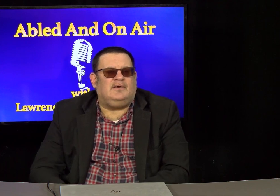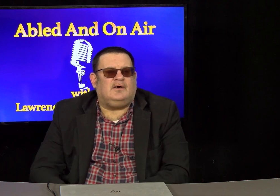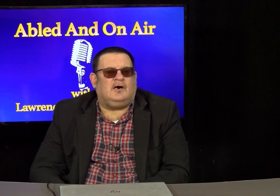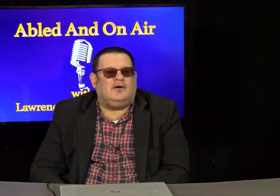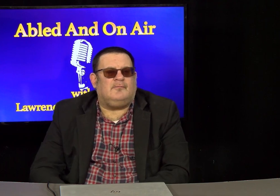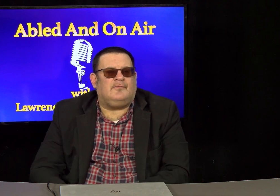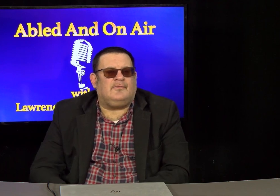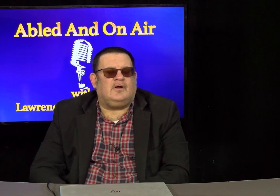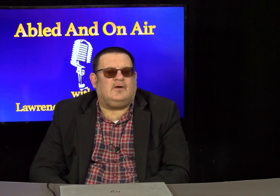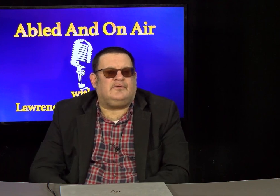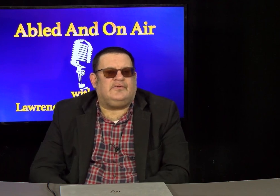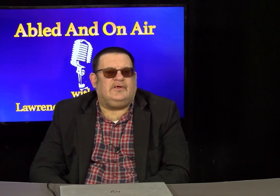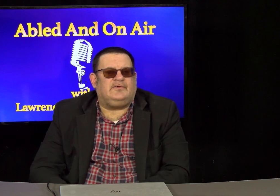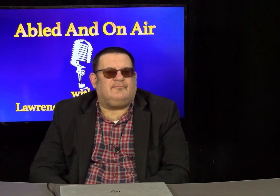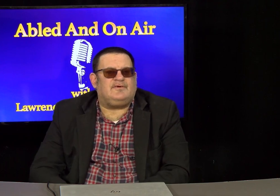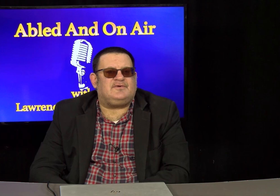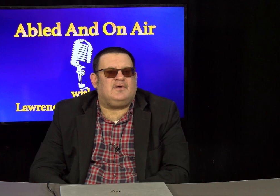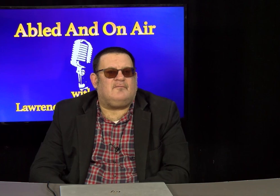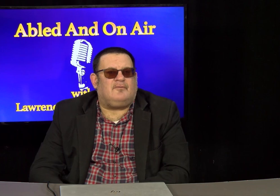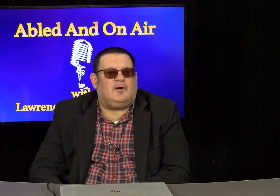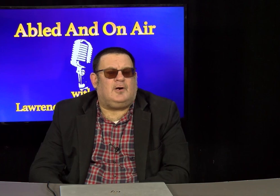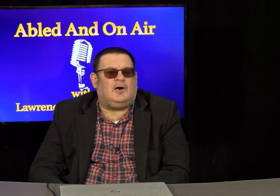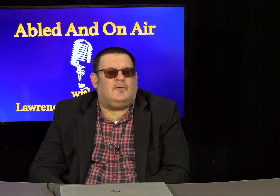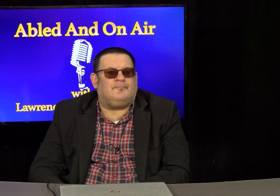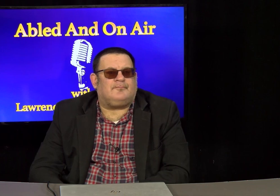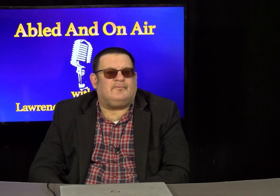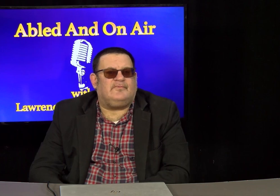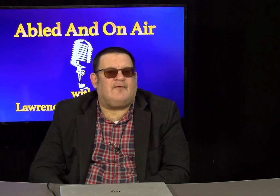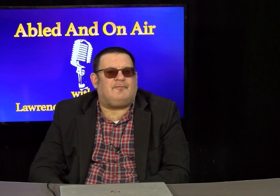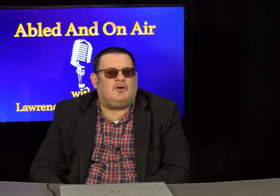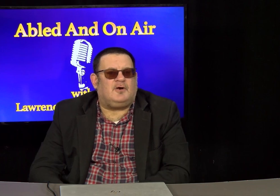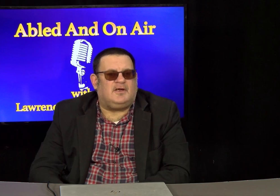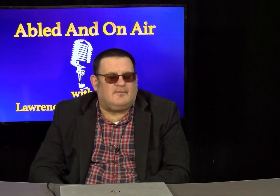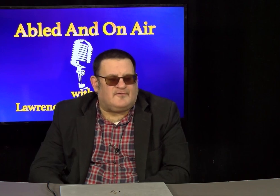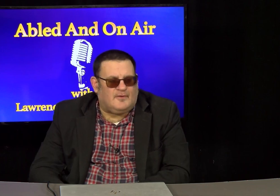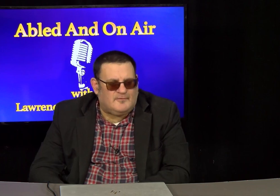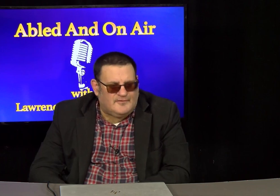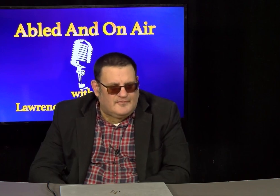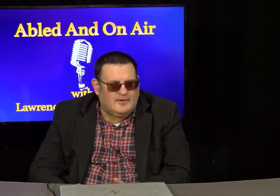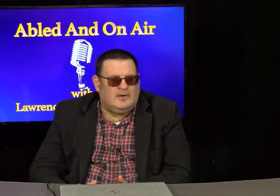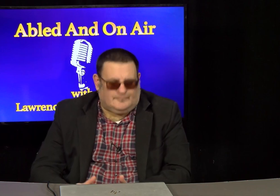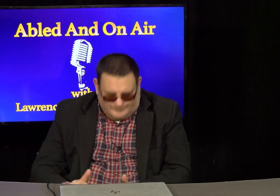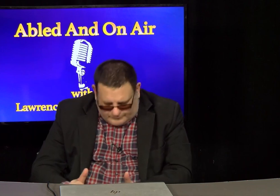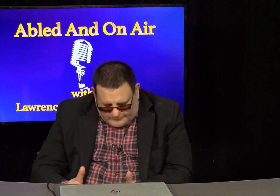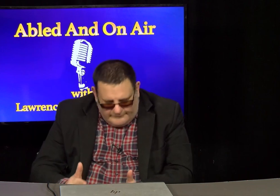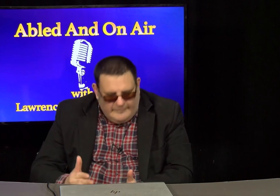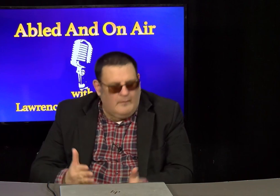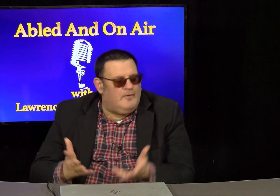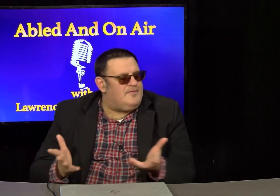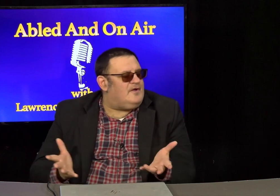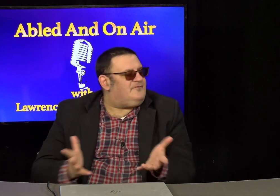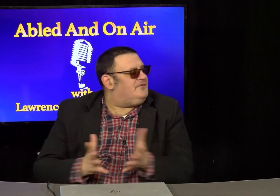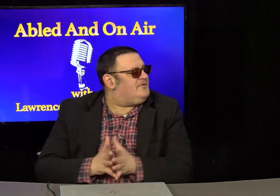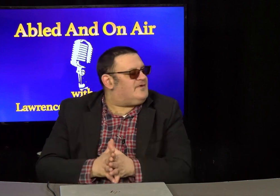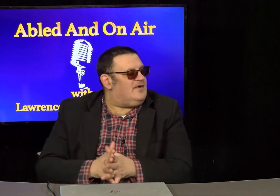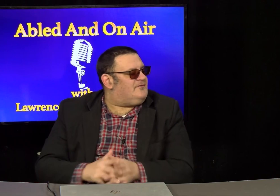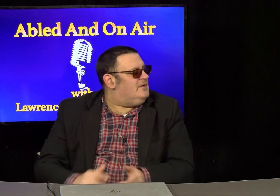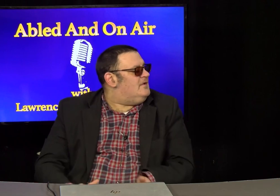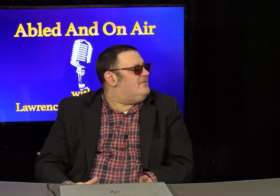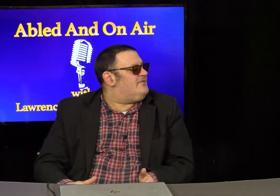the Division of Deaf and Hard of Hearing Services. With us to discuss this